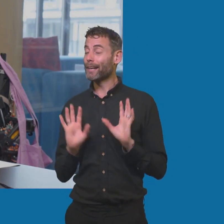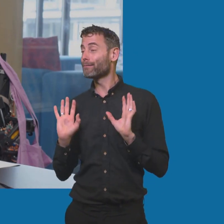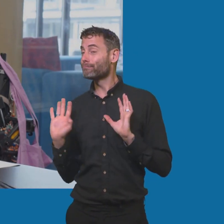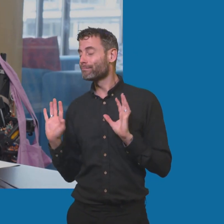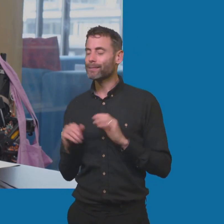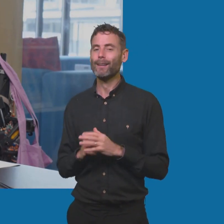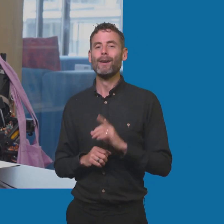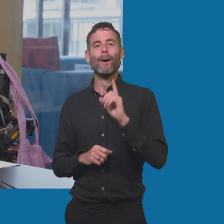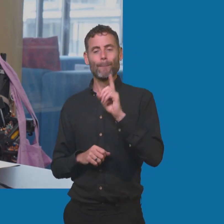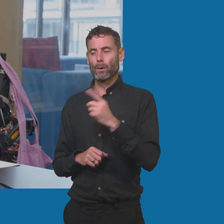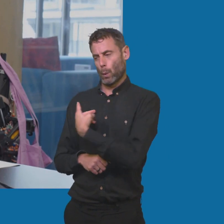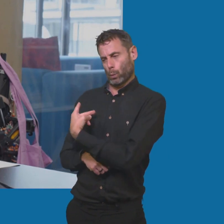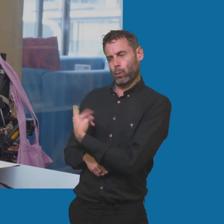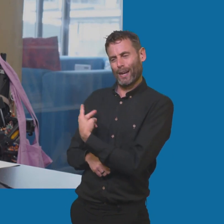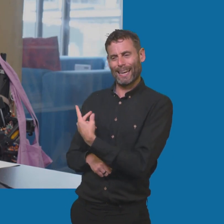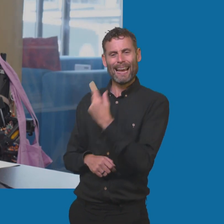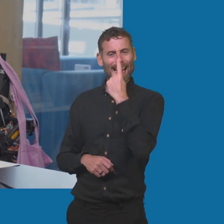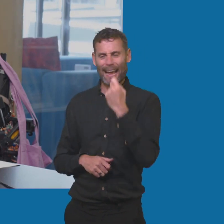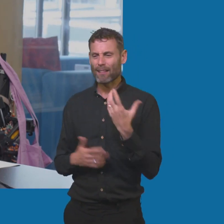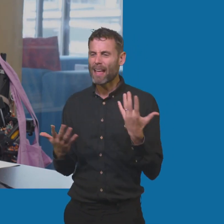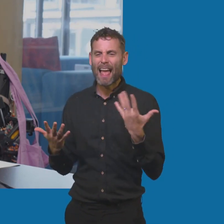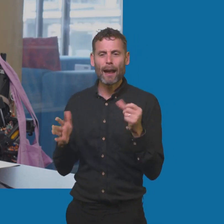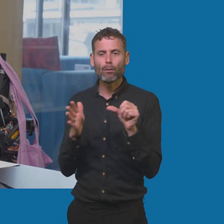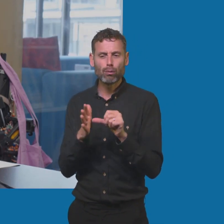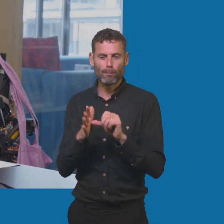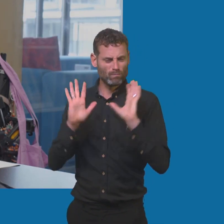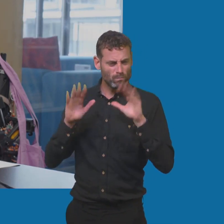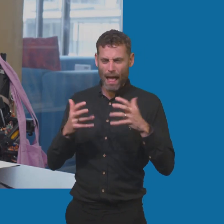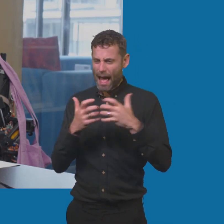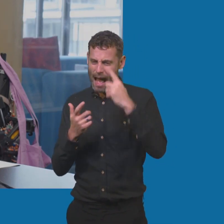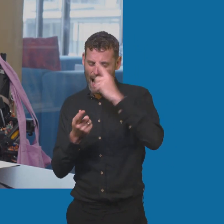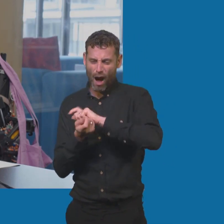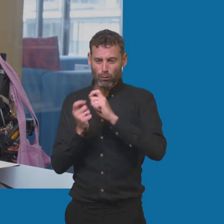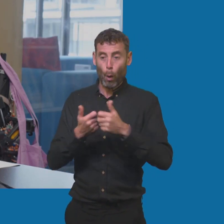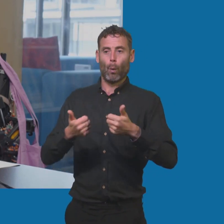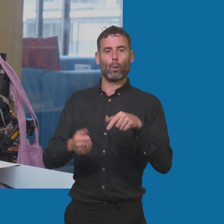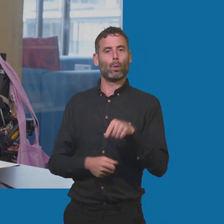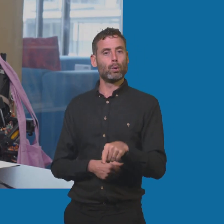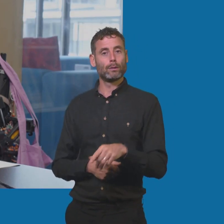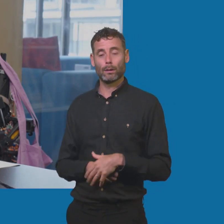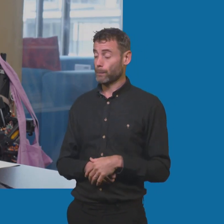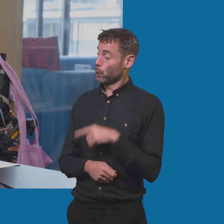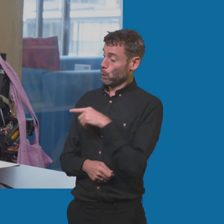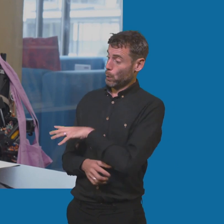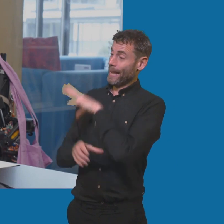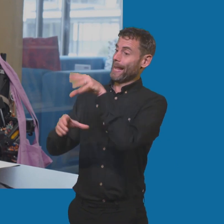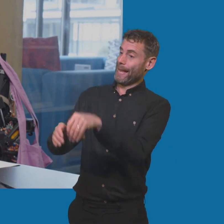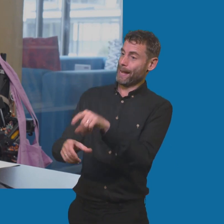make any situation work in our favour. And I think, you know, I'm so grateful that you had that positive